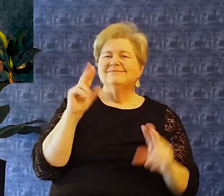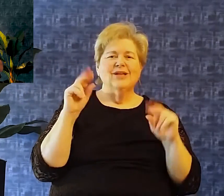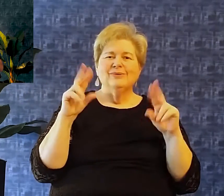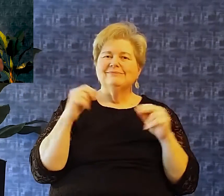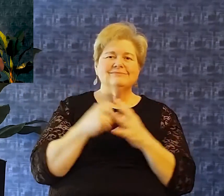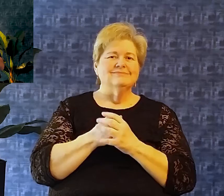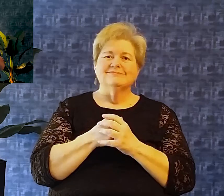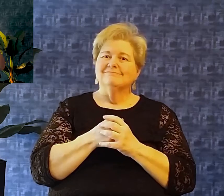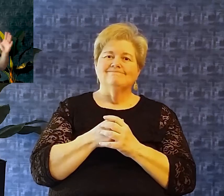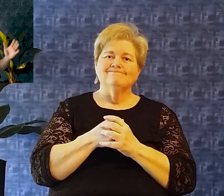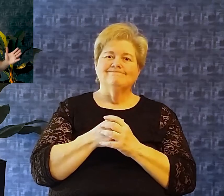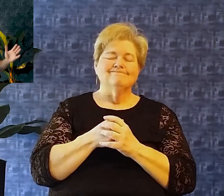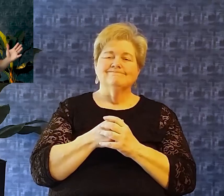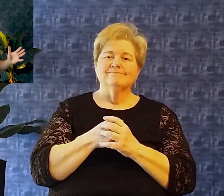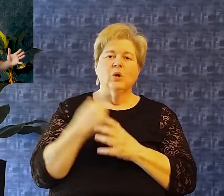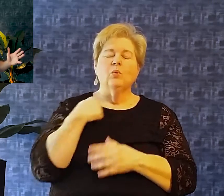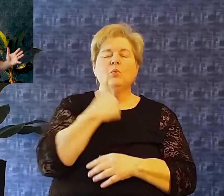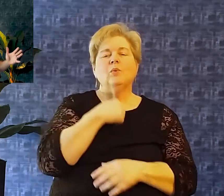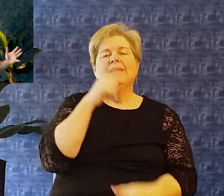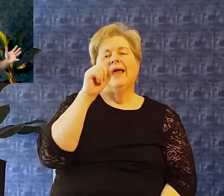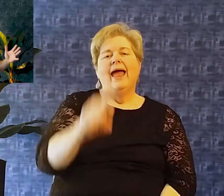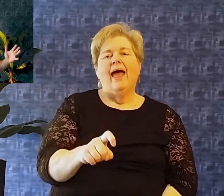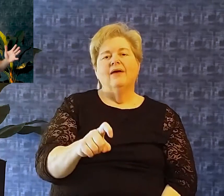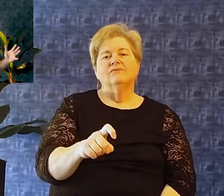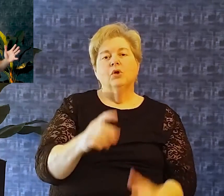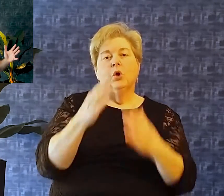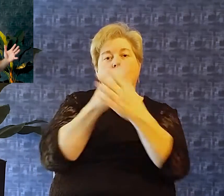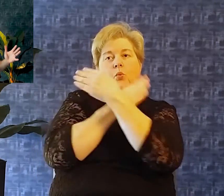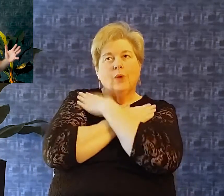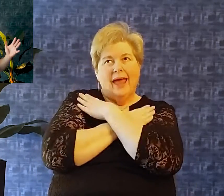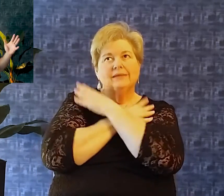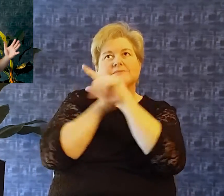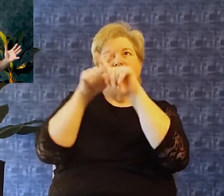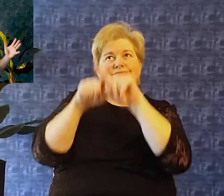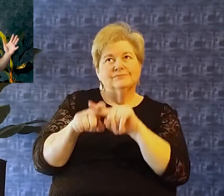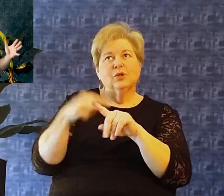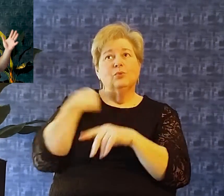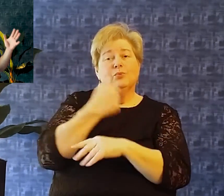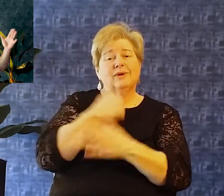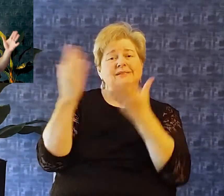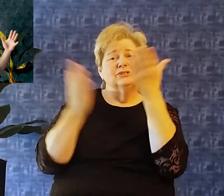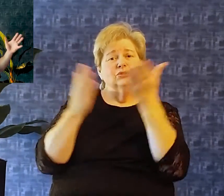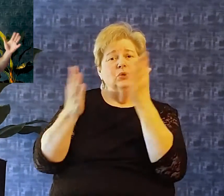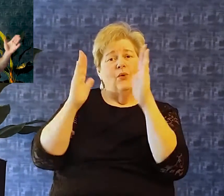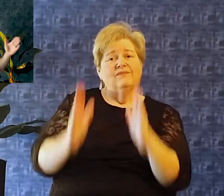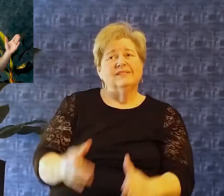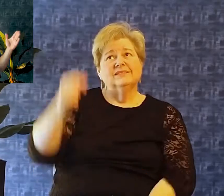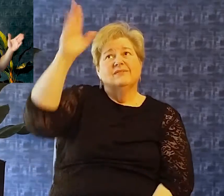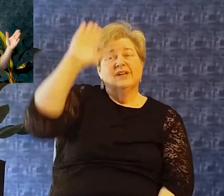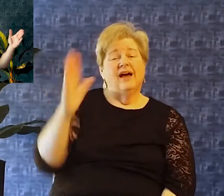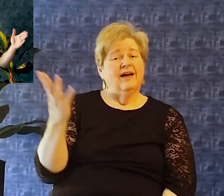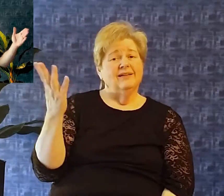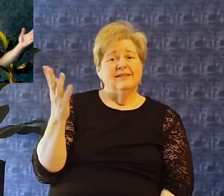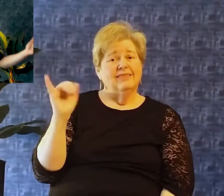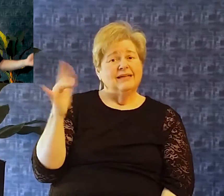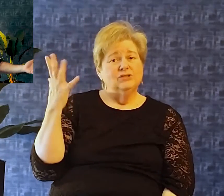Nobody owes us anything We have to rest in the fact We are just servants of God